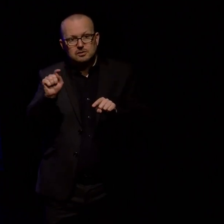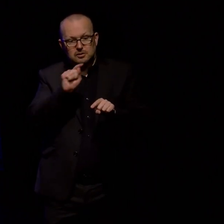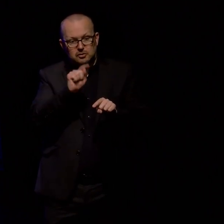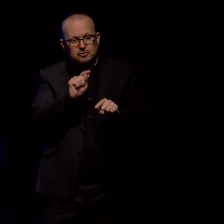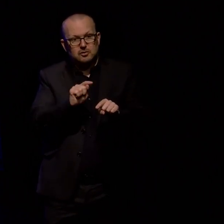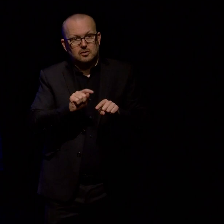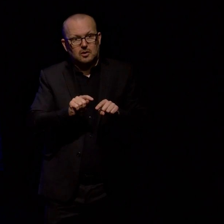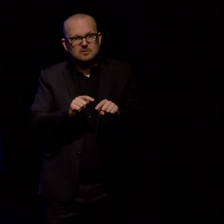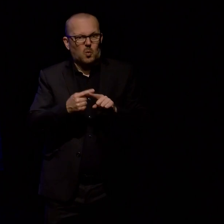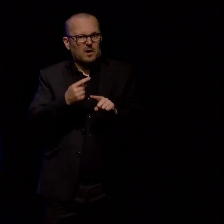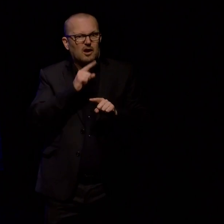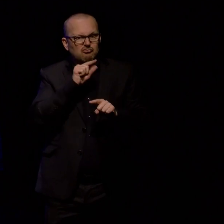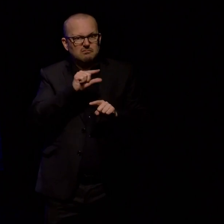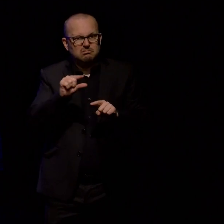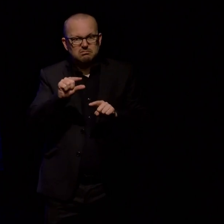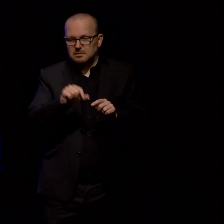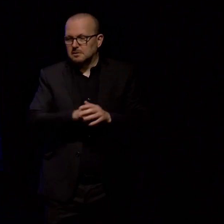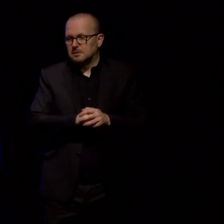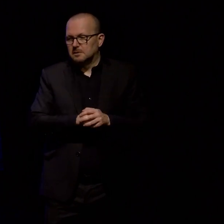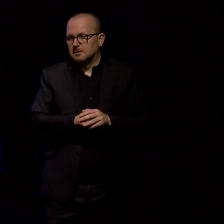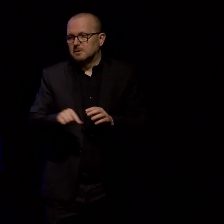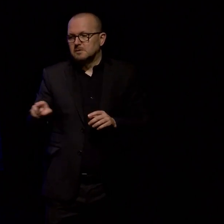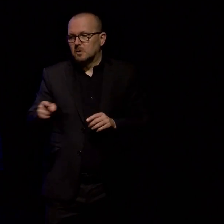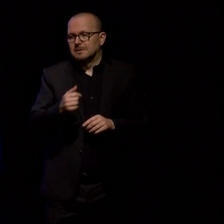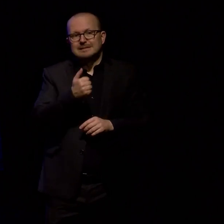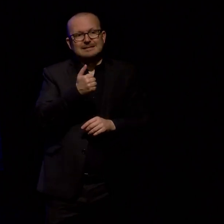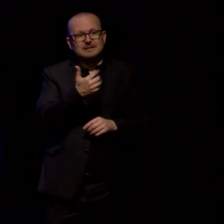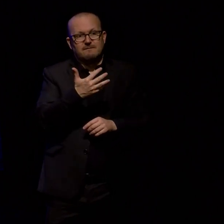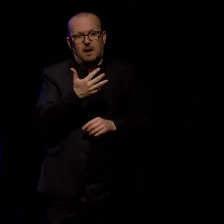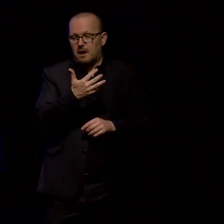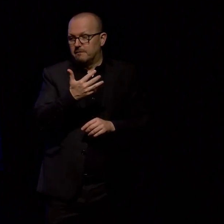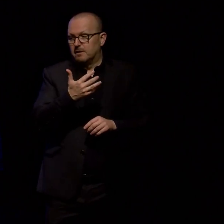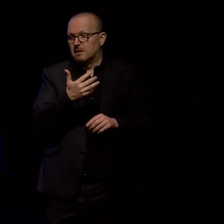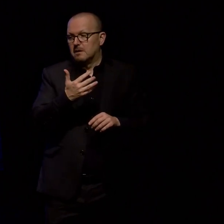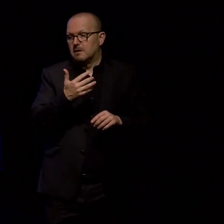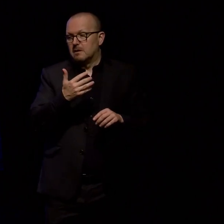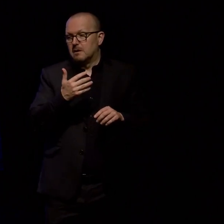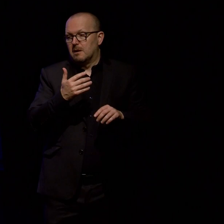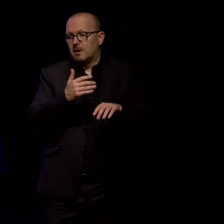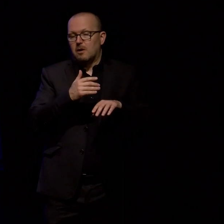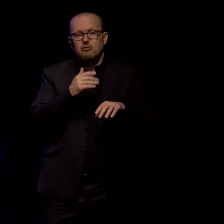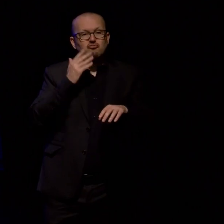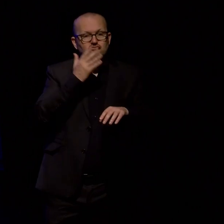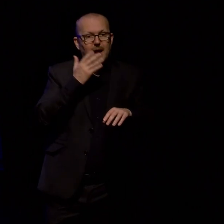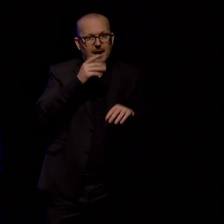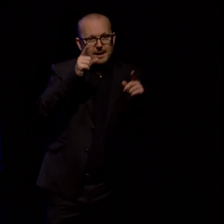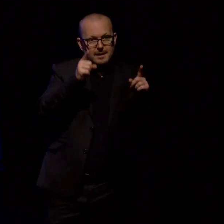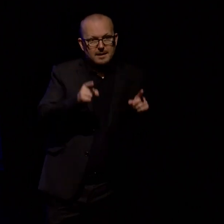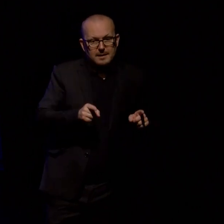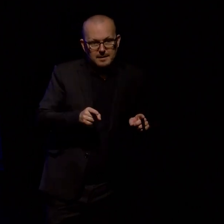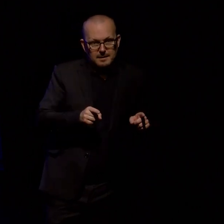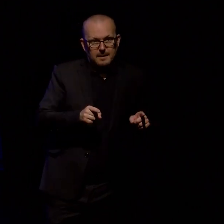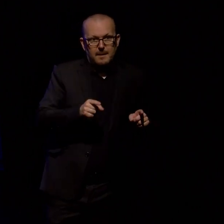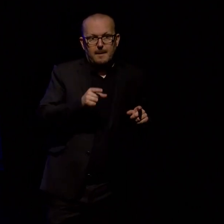dots representing the 65,000 children. The purple dots combined with the blue dots represent children